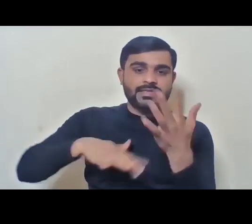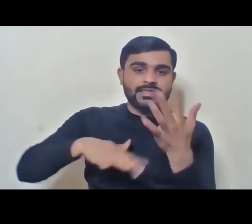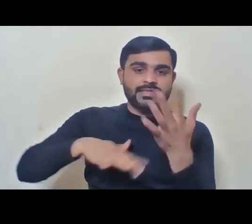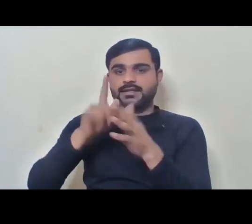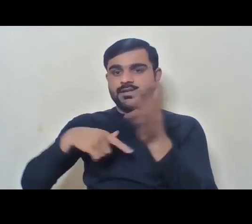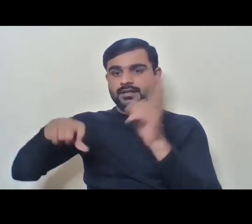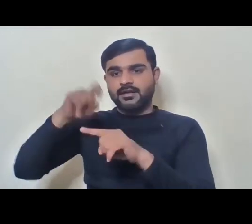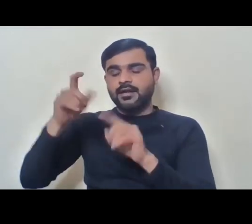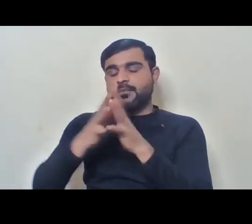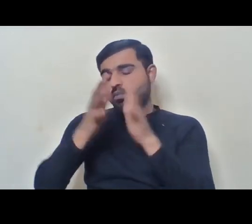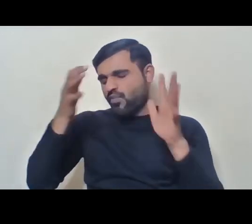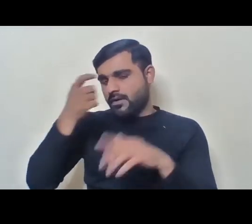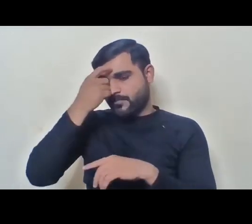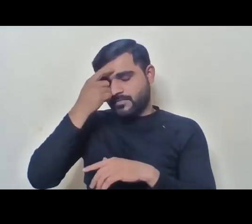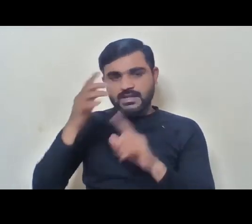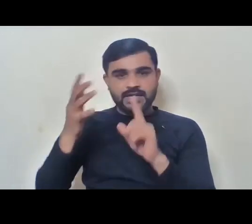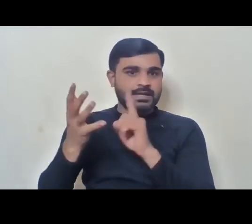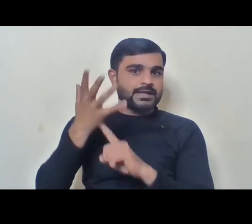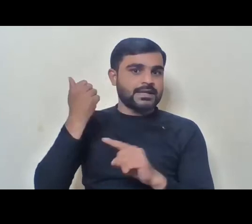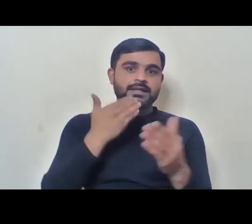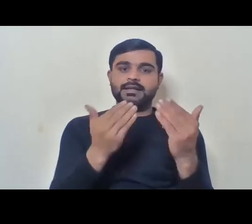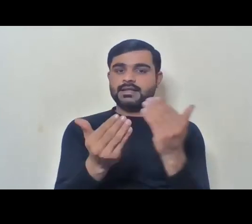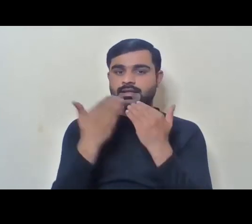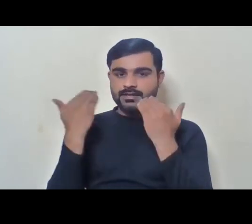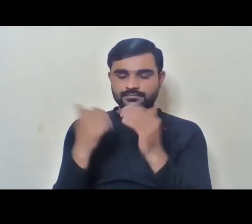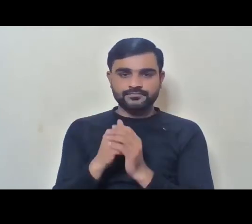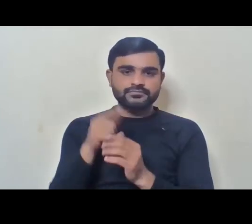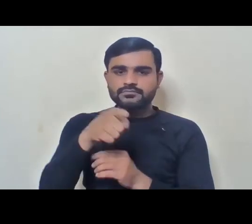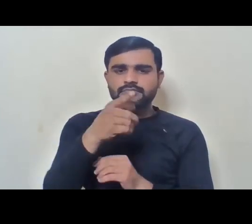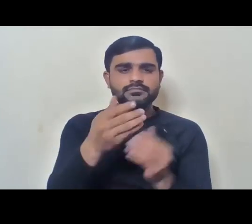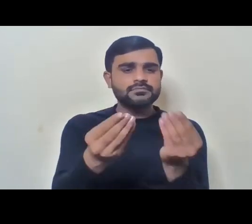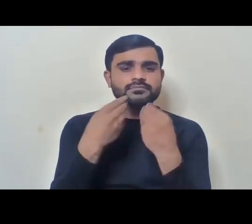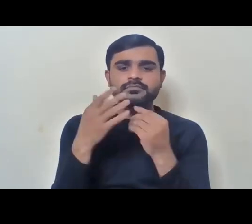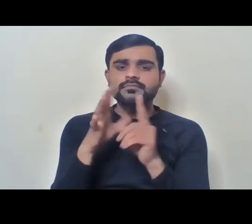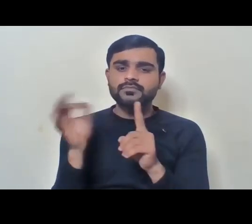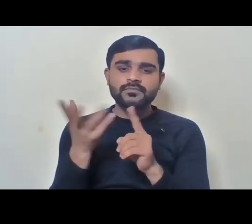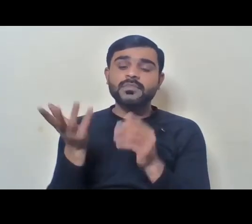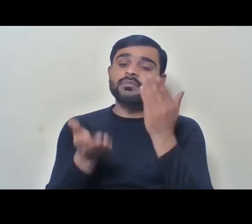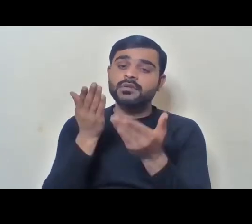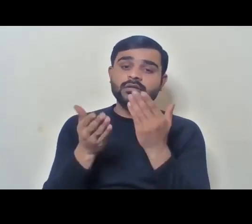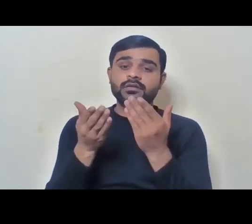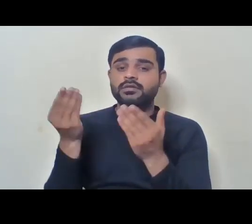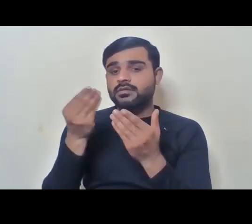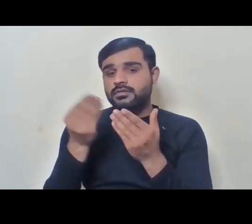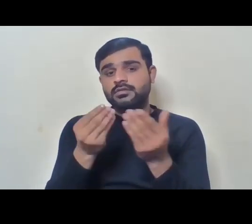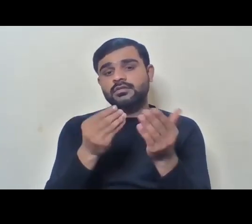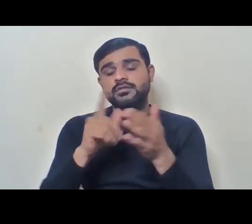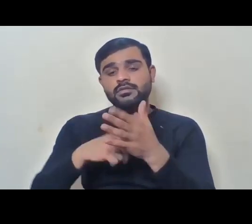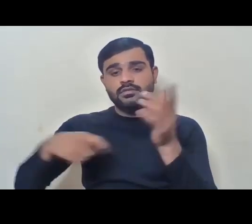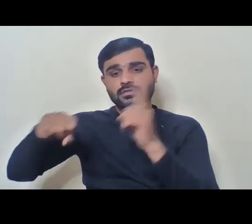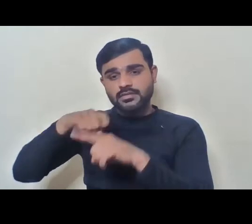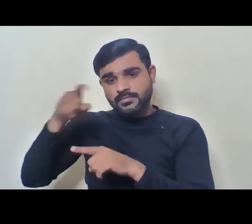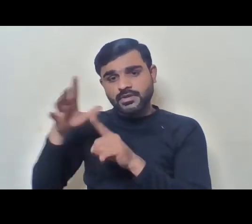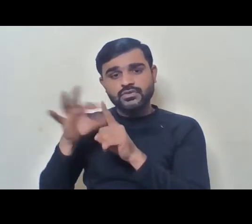That is a big achievement for us. What you can do, maybe you can do something for JNK also.